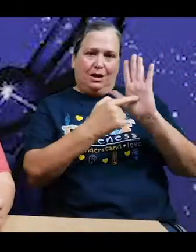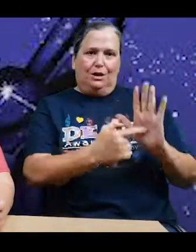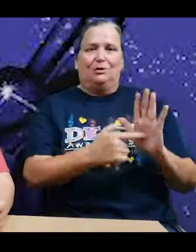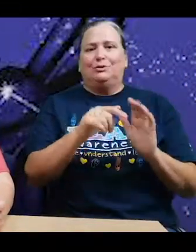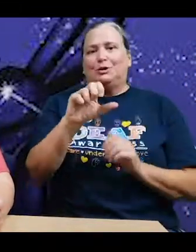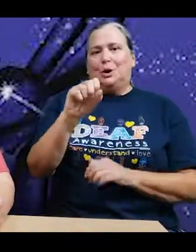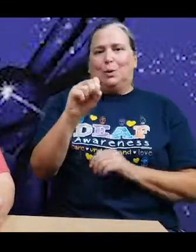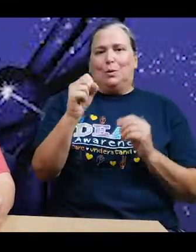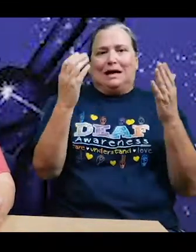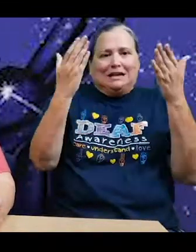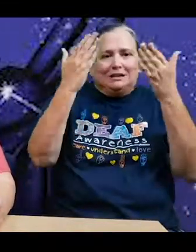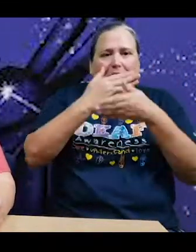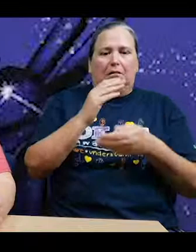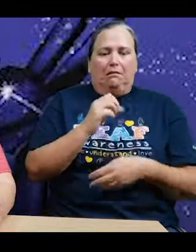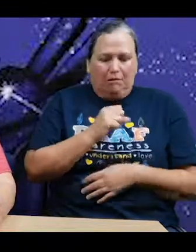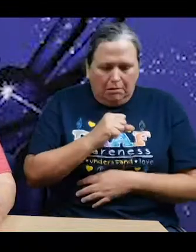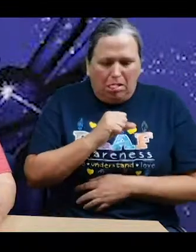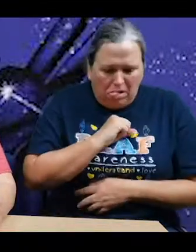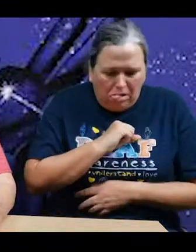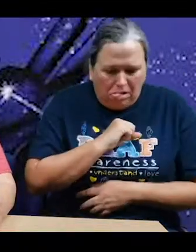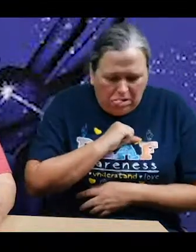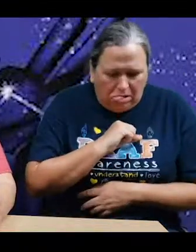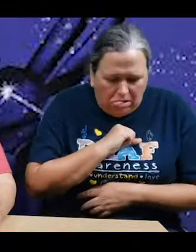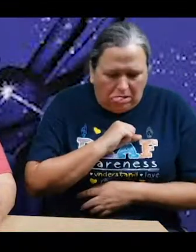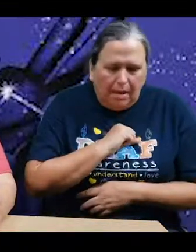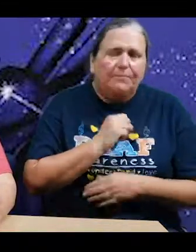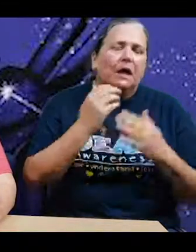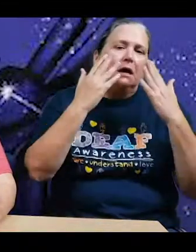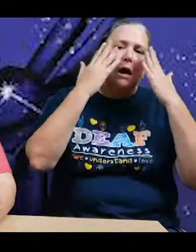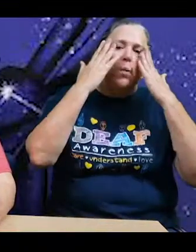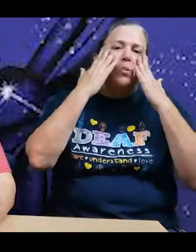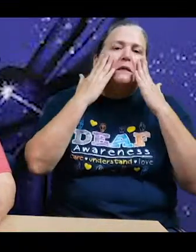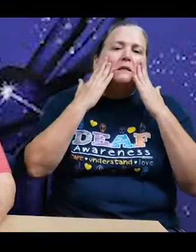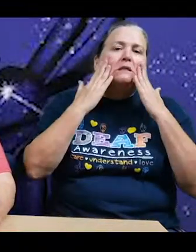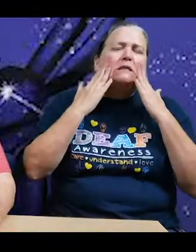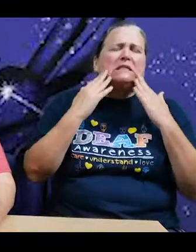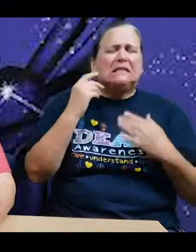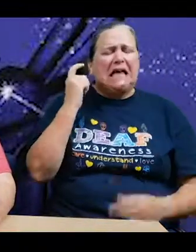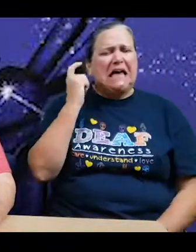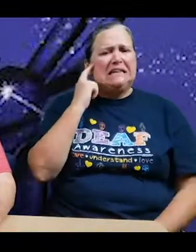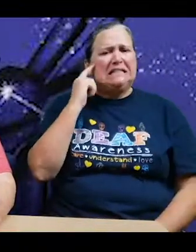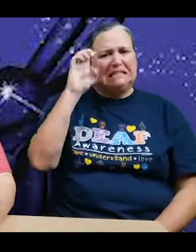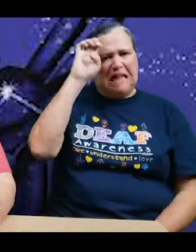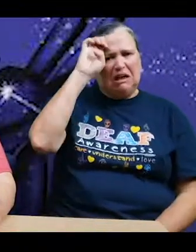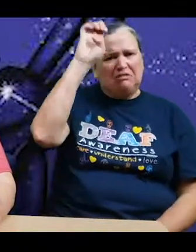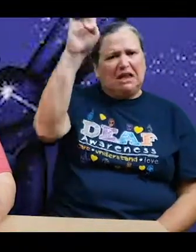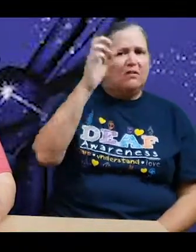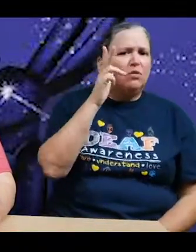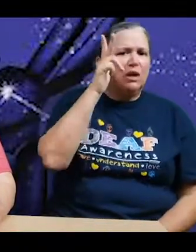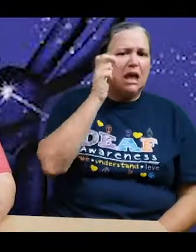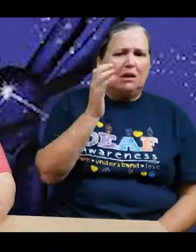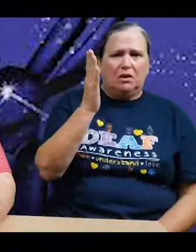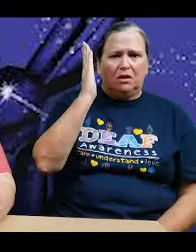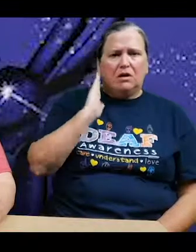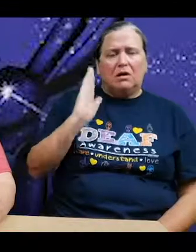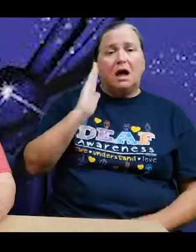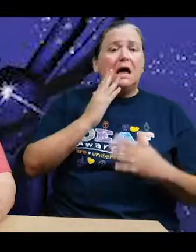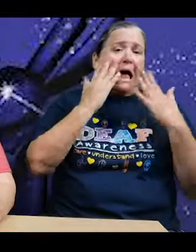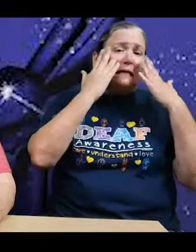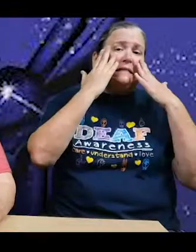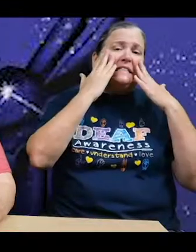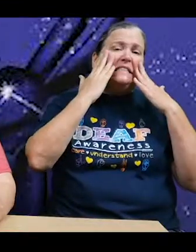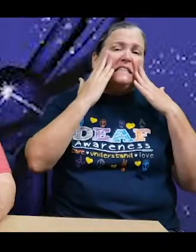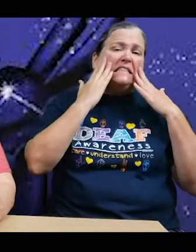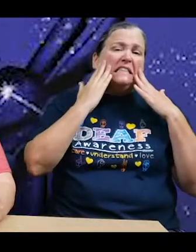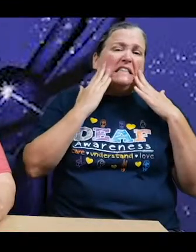hunched over and small. The coughing was the saddest sound that Edward had ever heard, sadder than the mournful